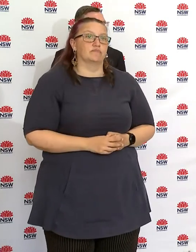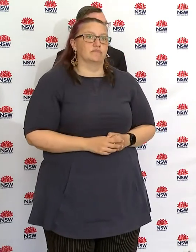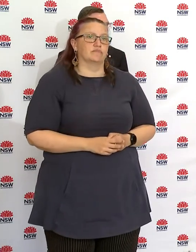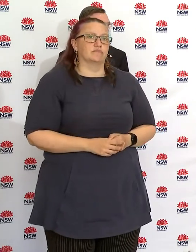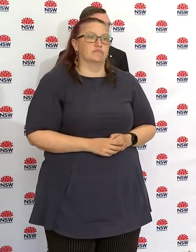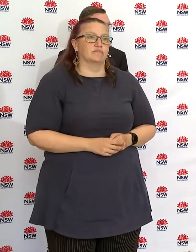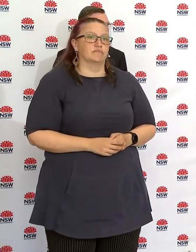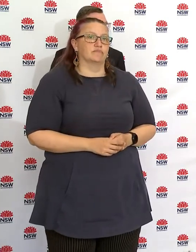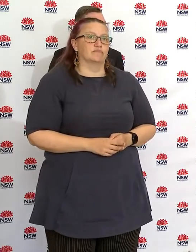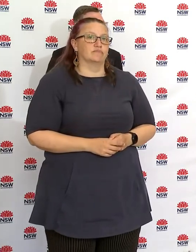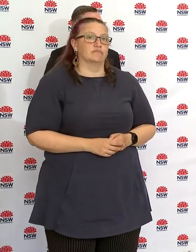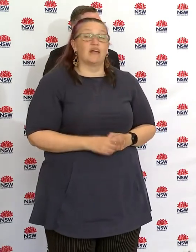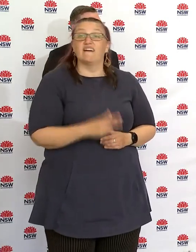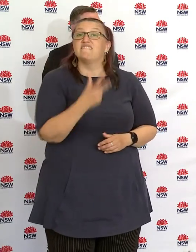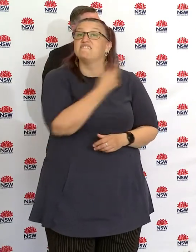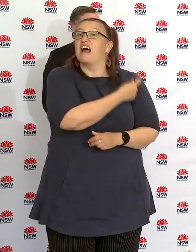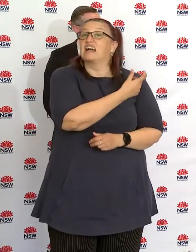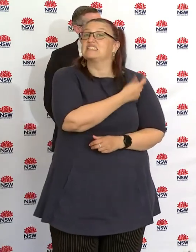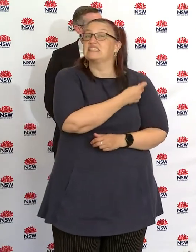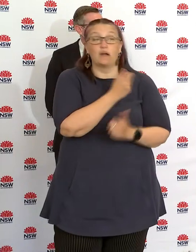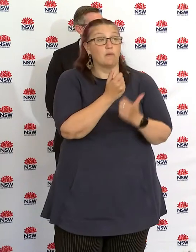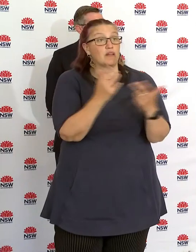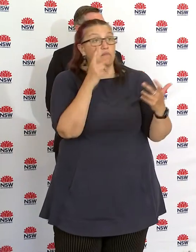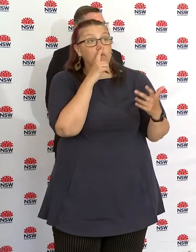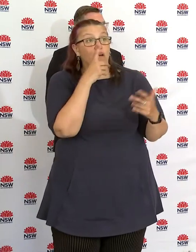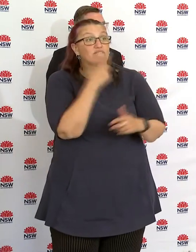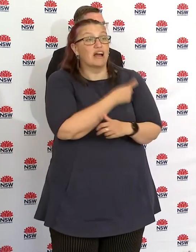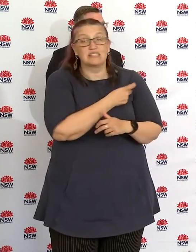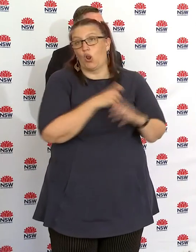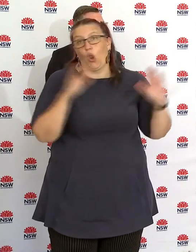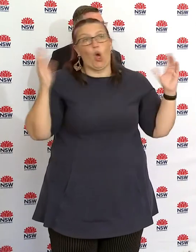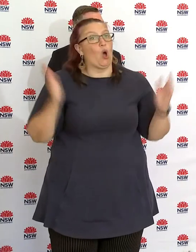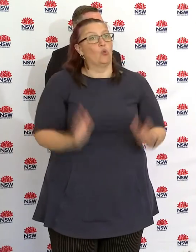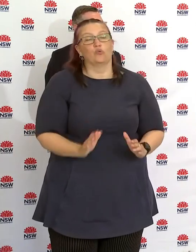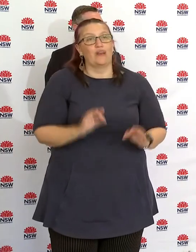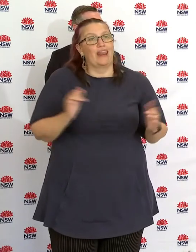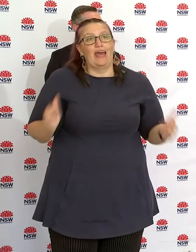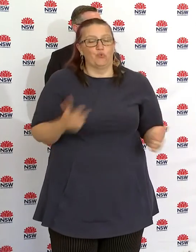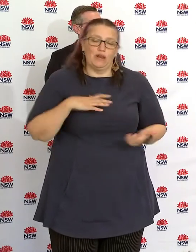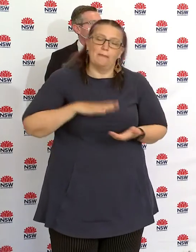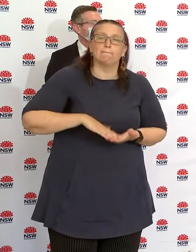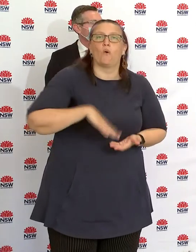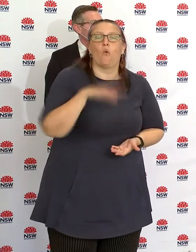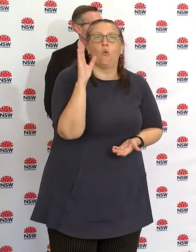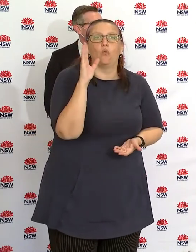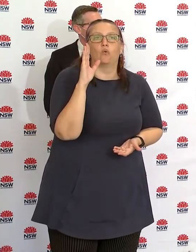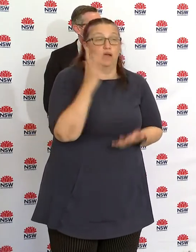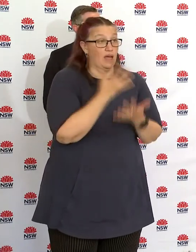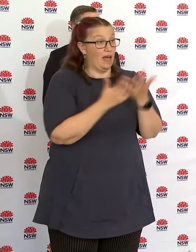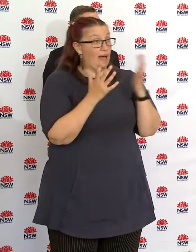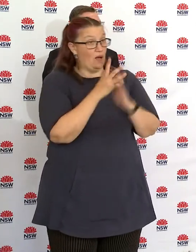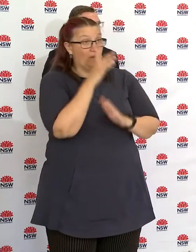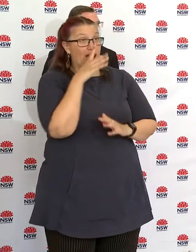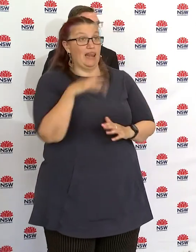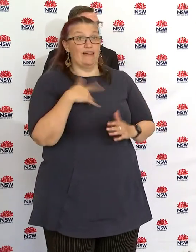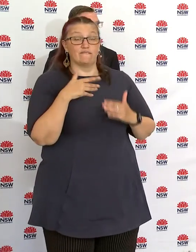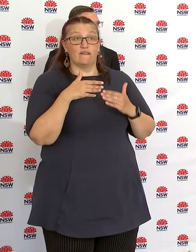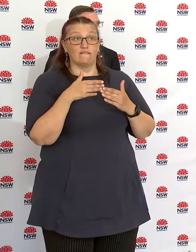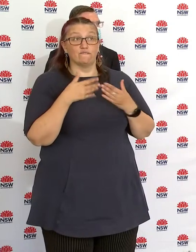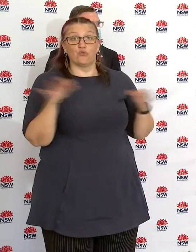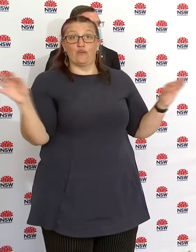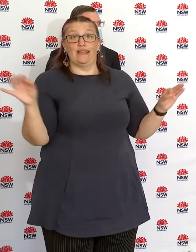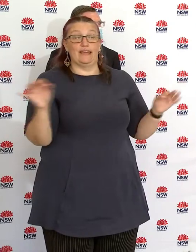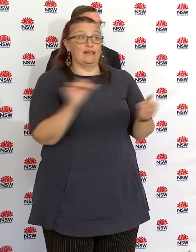remain rather low, that is the one target we need to stick to. But I'm hopeful of a couple of things.